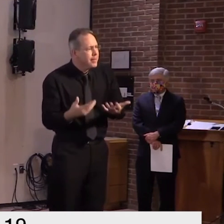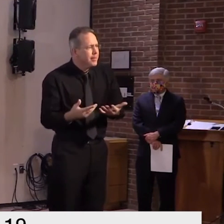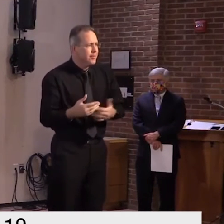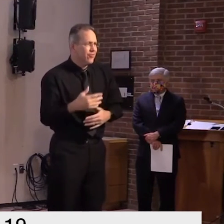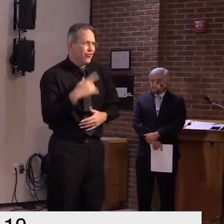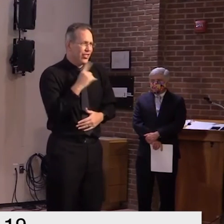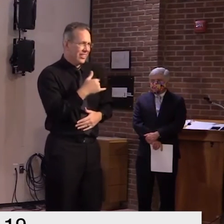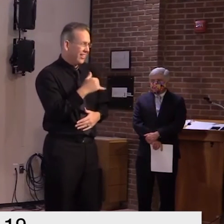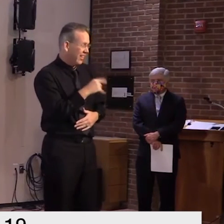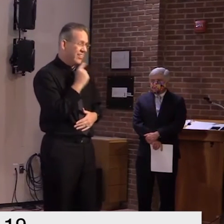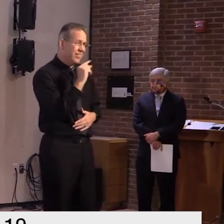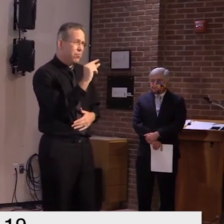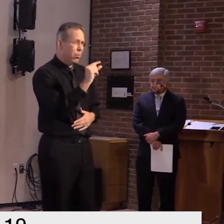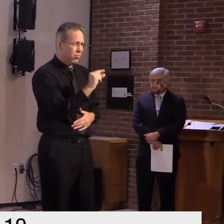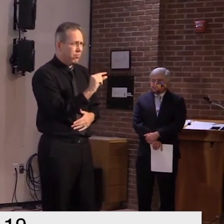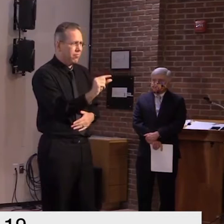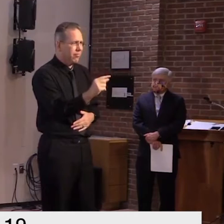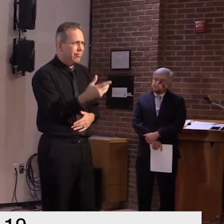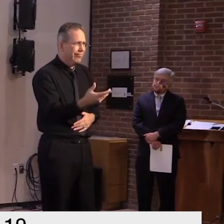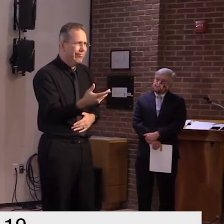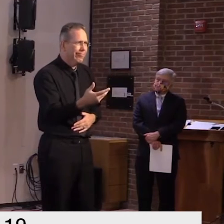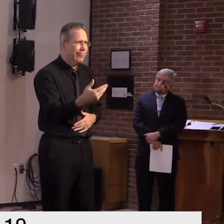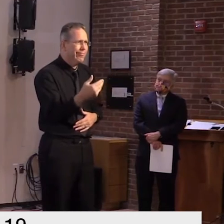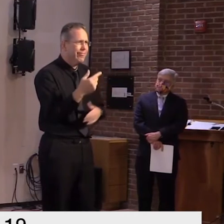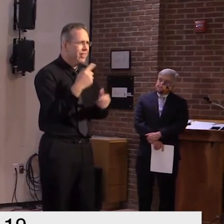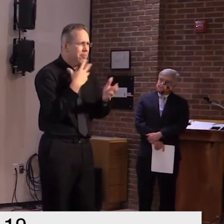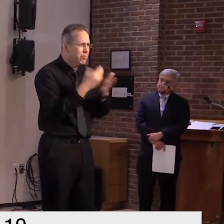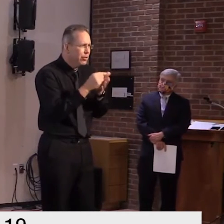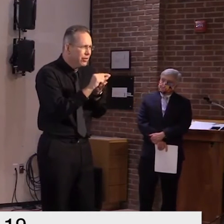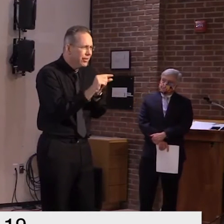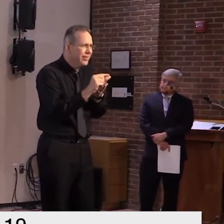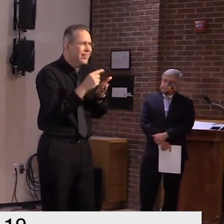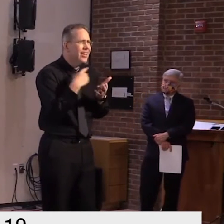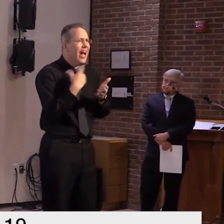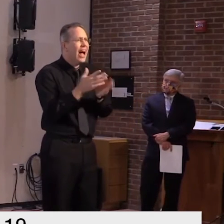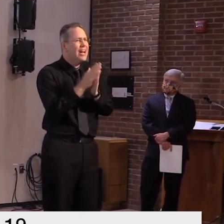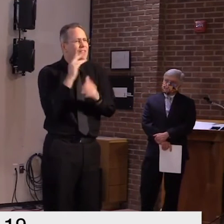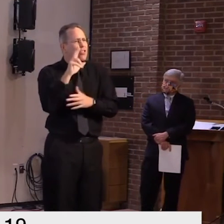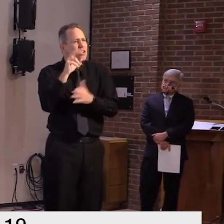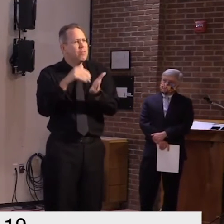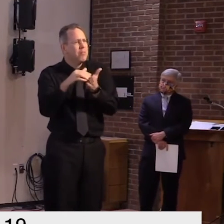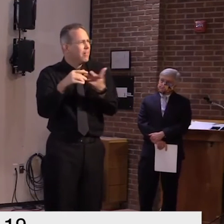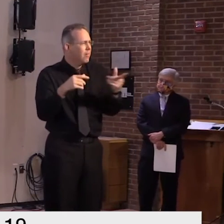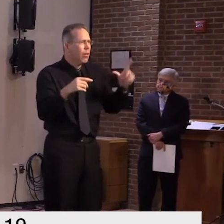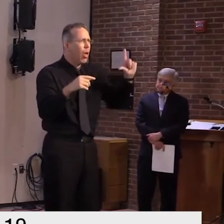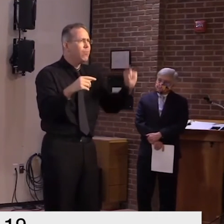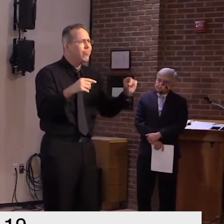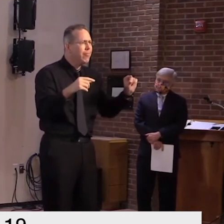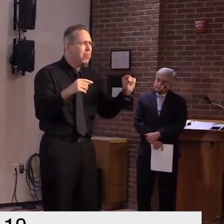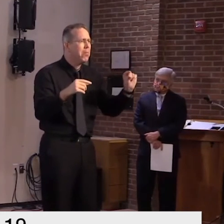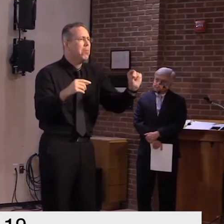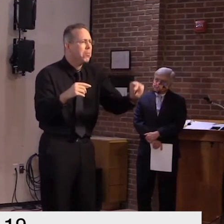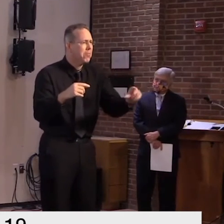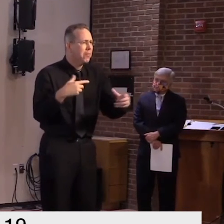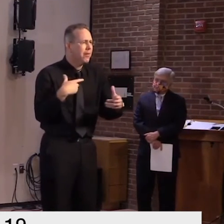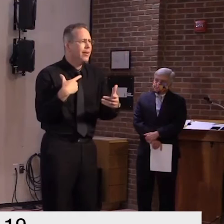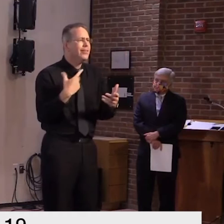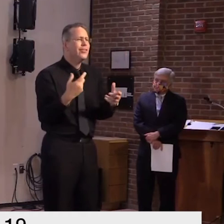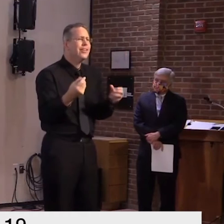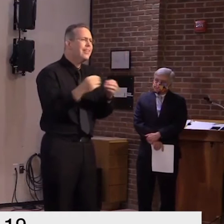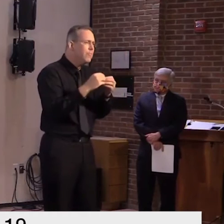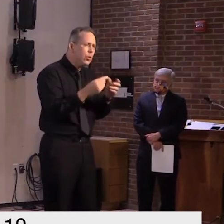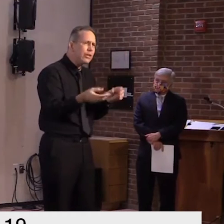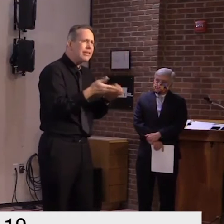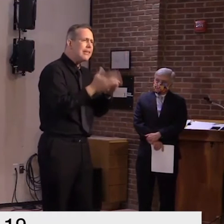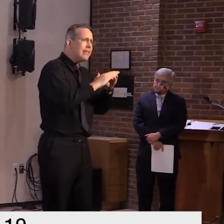300 uh that we requested now it can be done in phases we're willing to work with them on this uh but